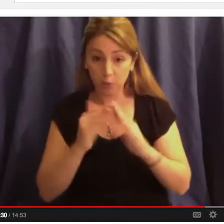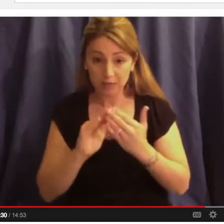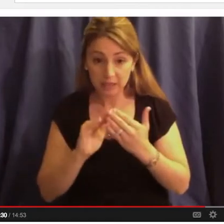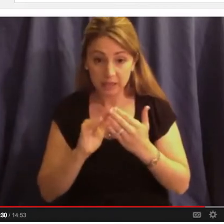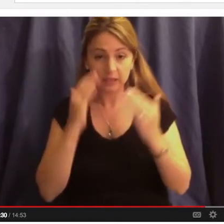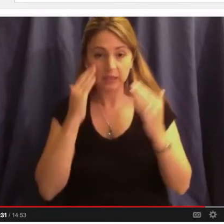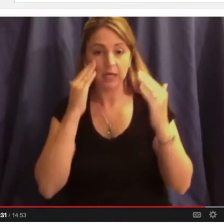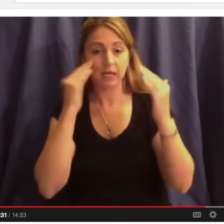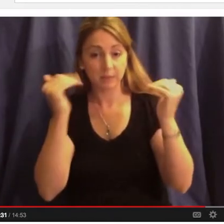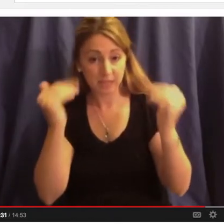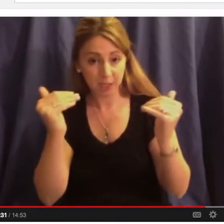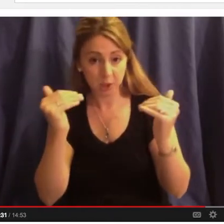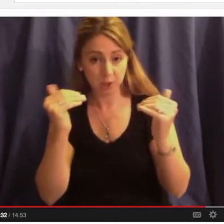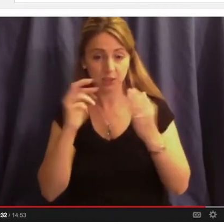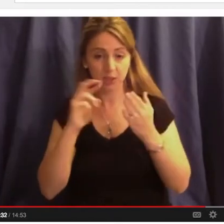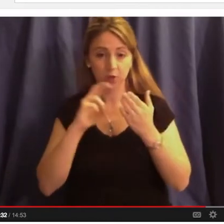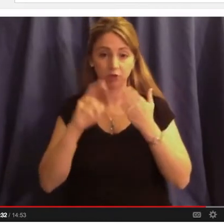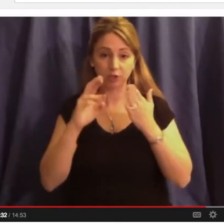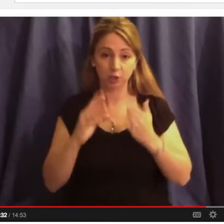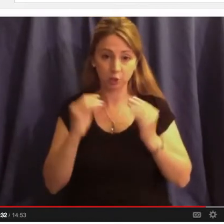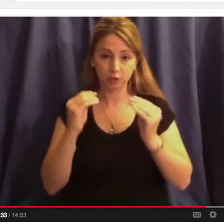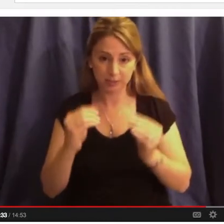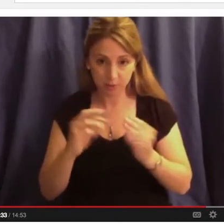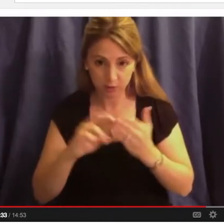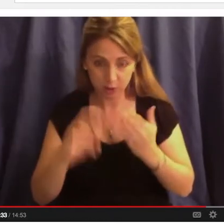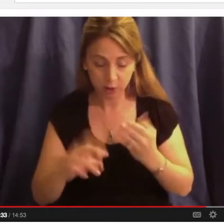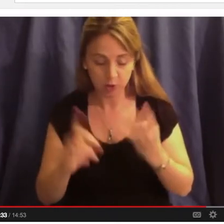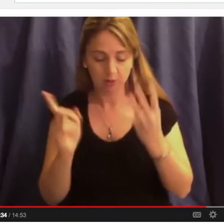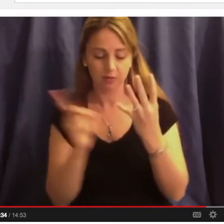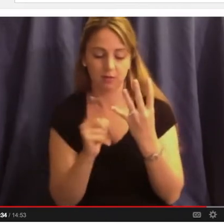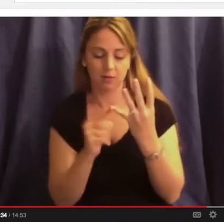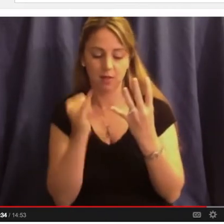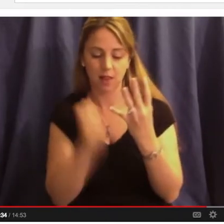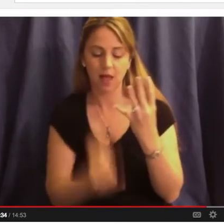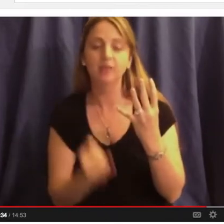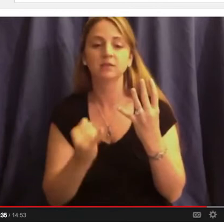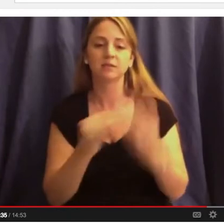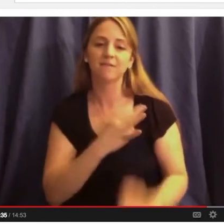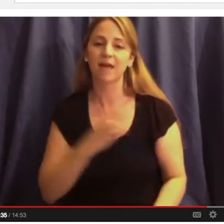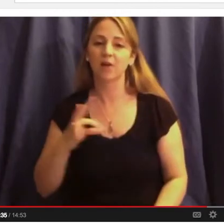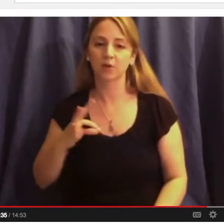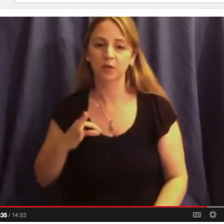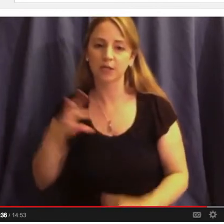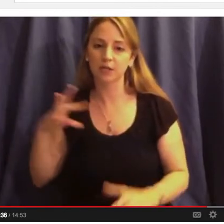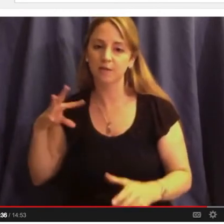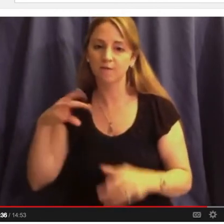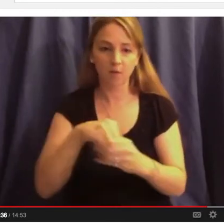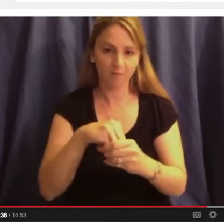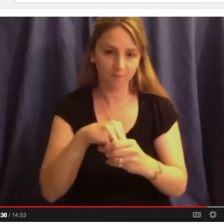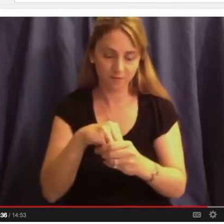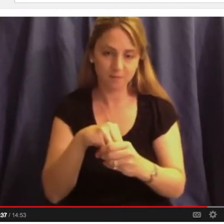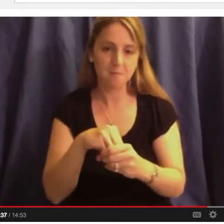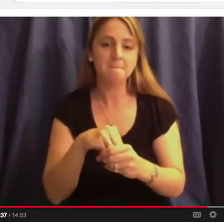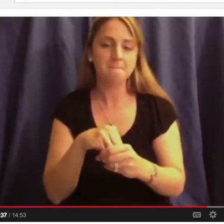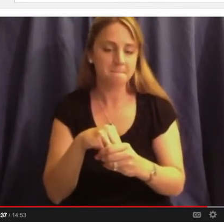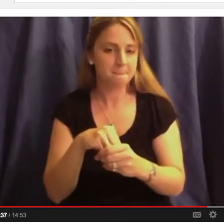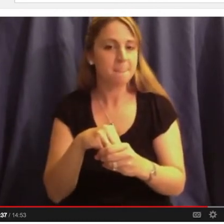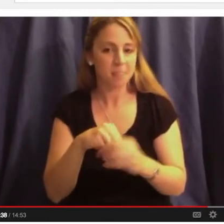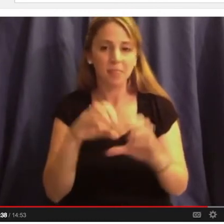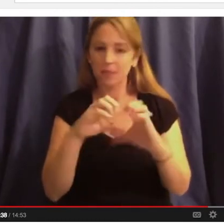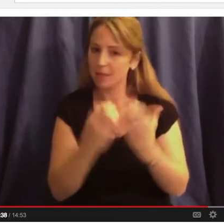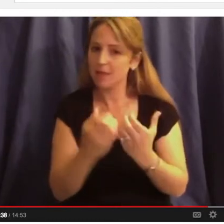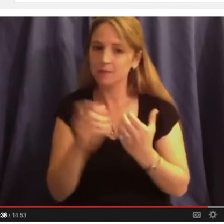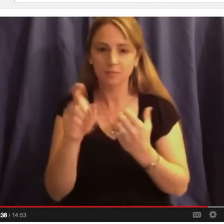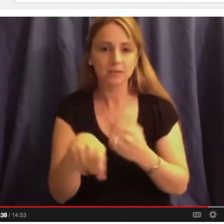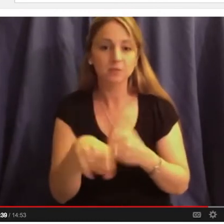researchers producing researchers, you have to have people who are willing as faculty to get involved with those students, even in the classroom. I'll